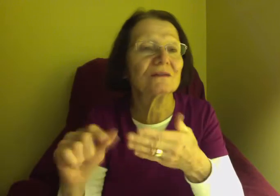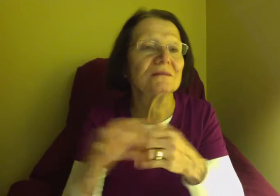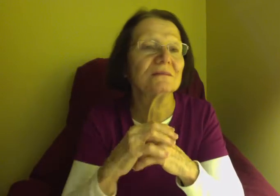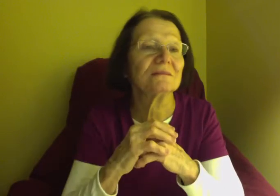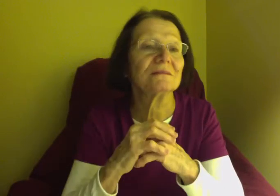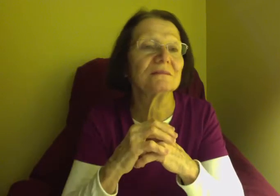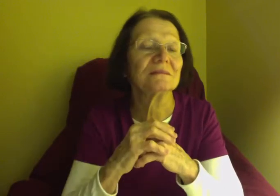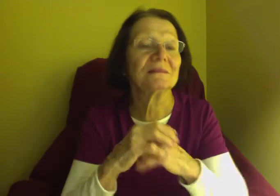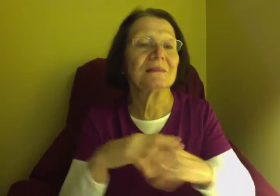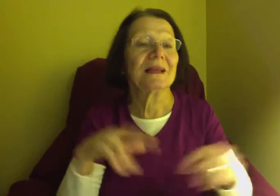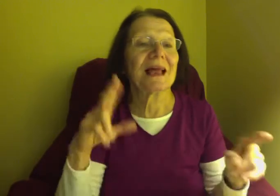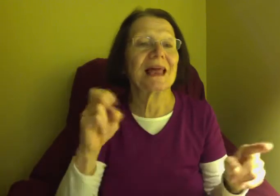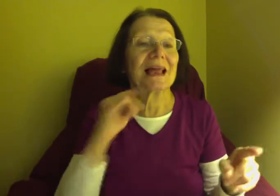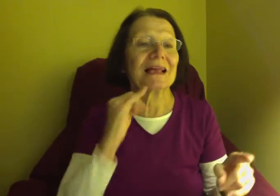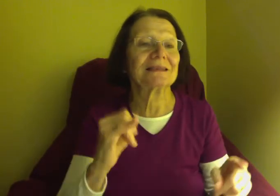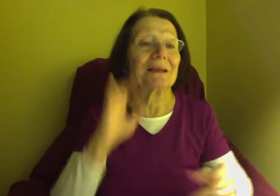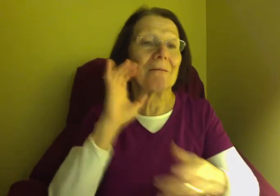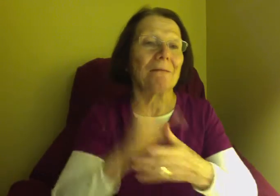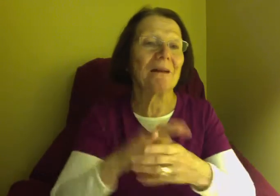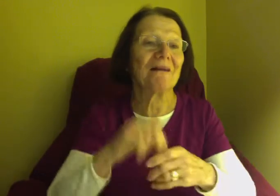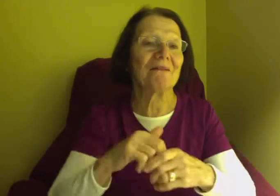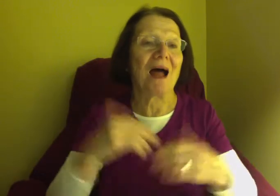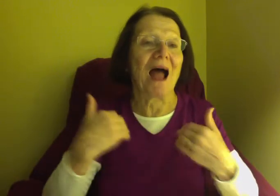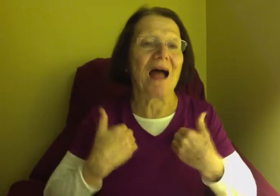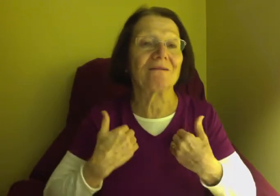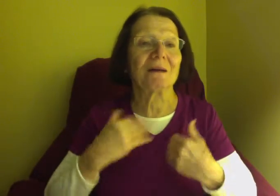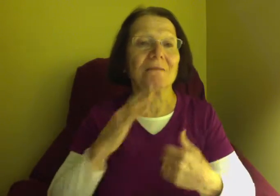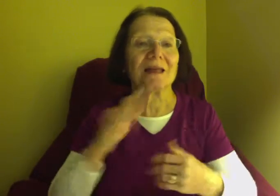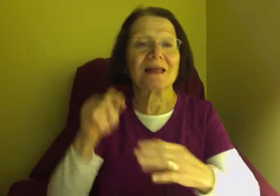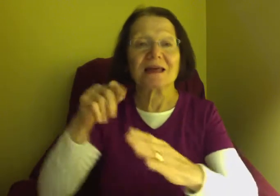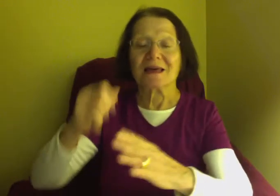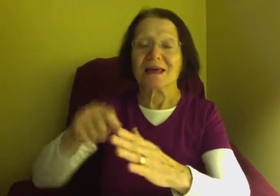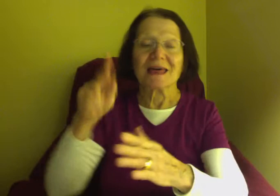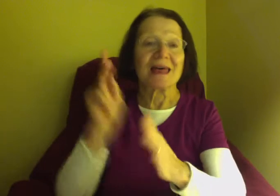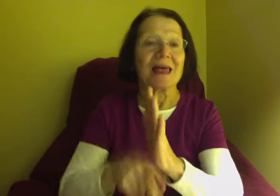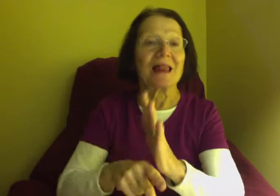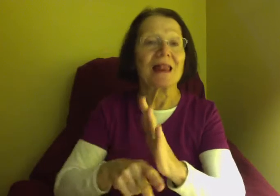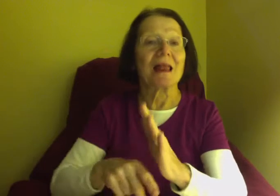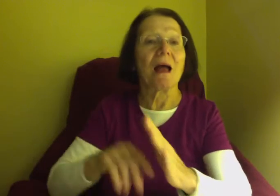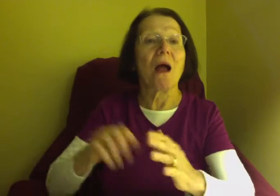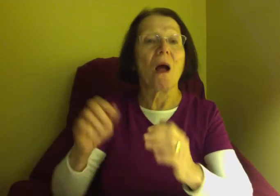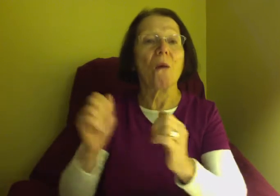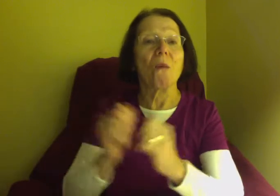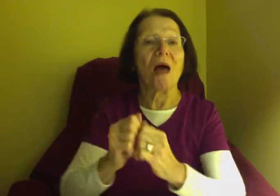things that I have been here. But